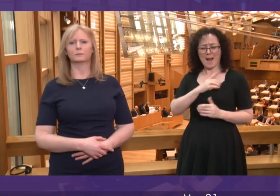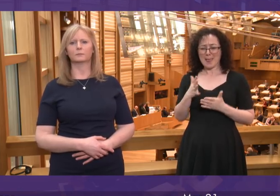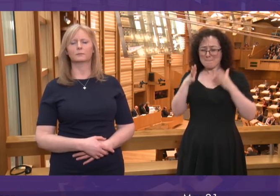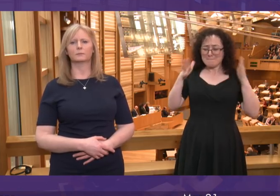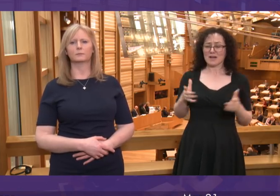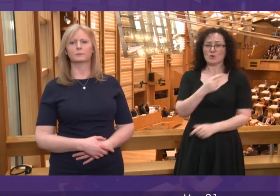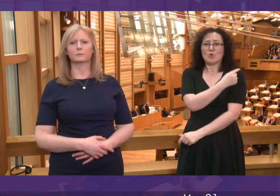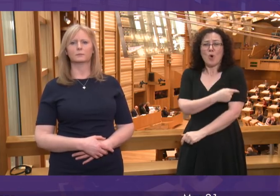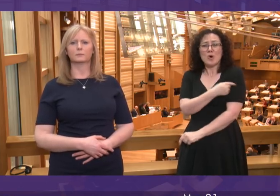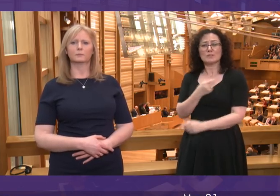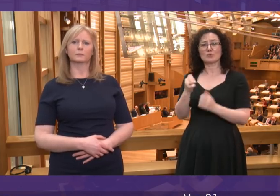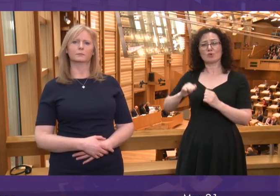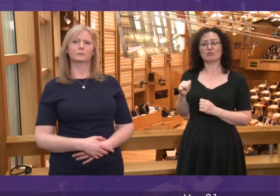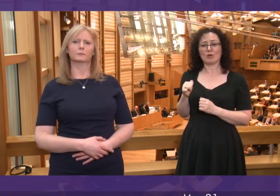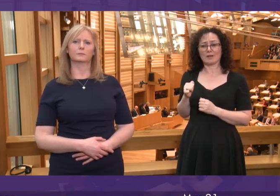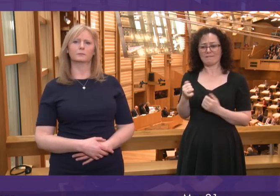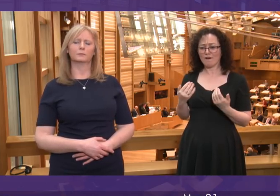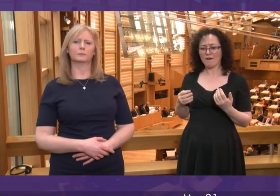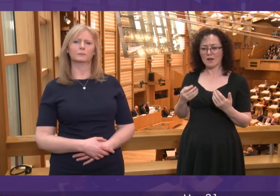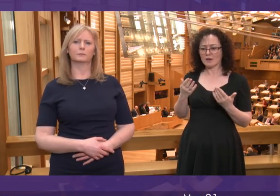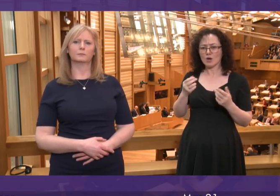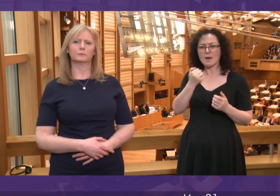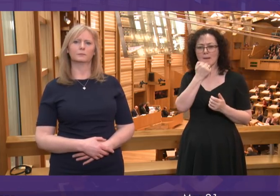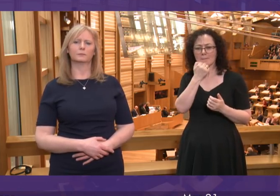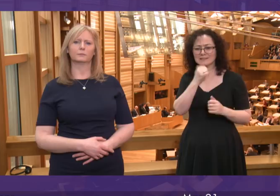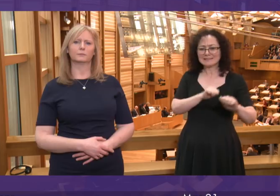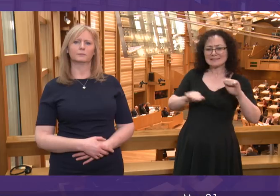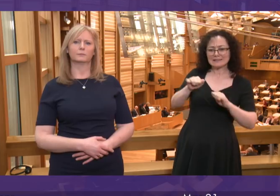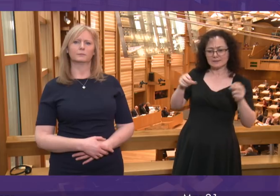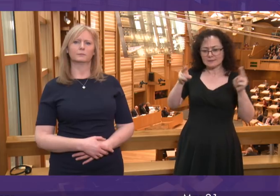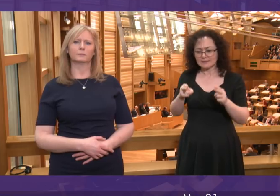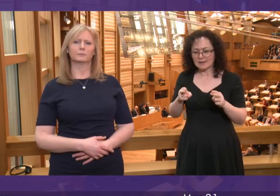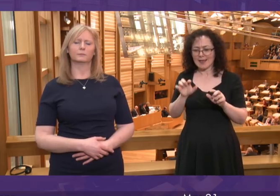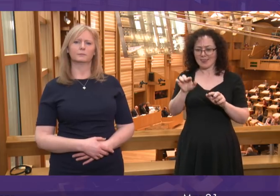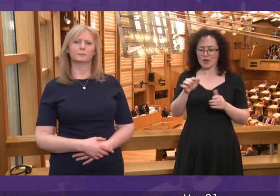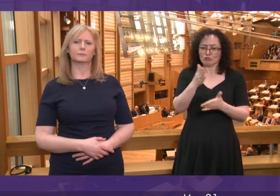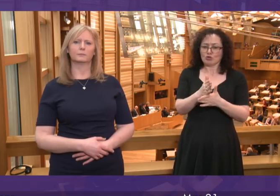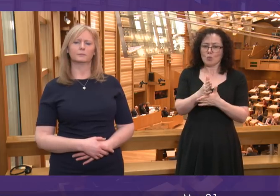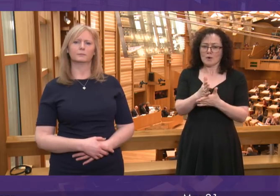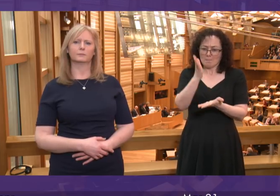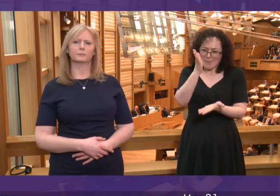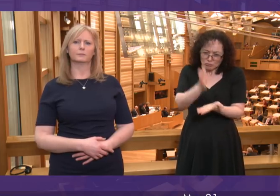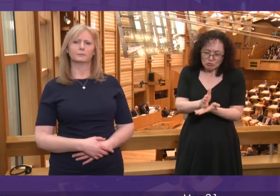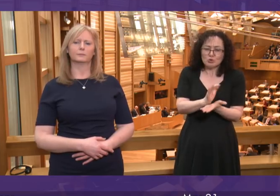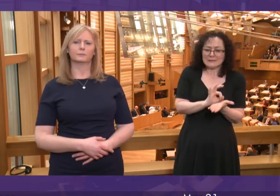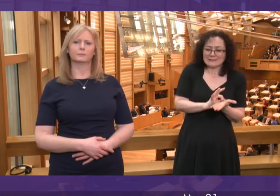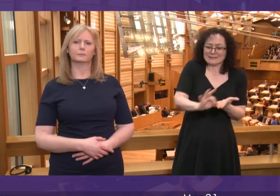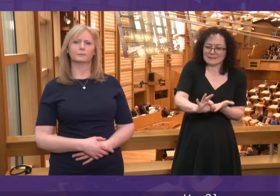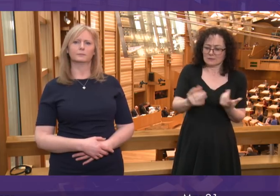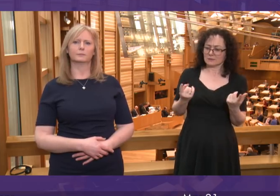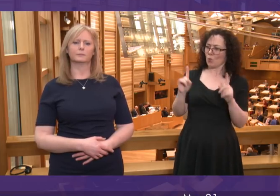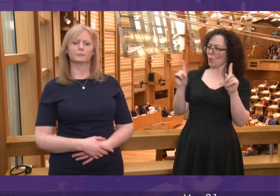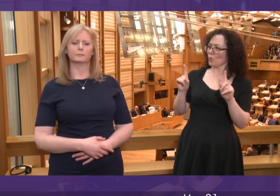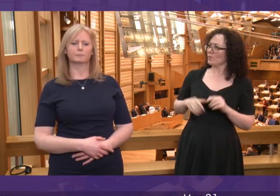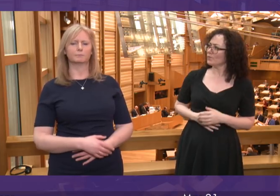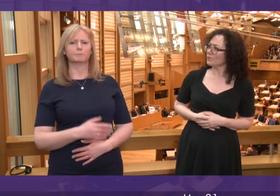fewer people on the front line whose job it is to keep that hospital clean and safe? First Minister.